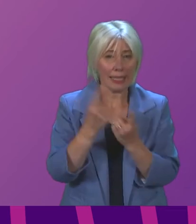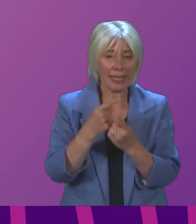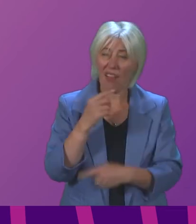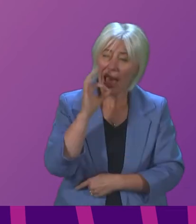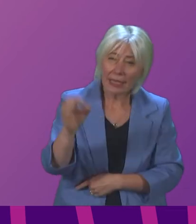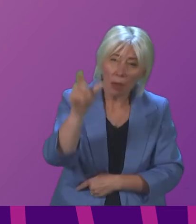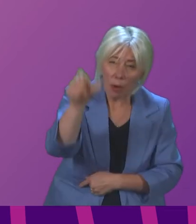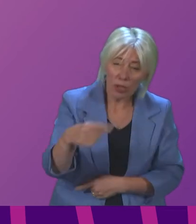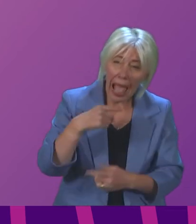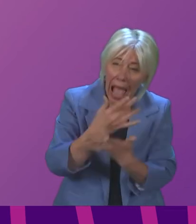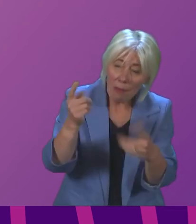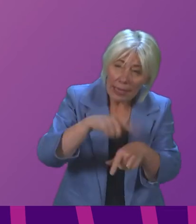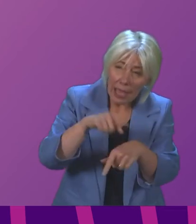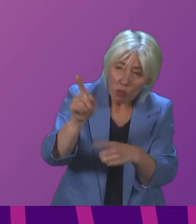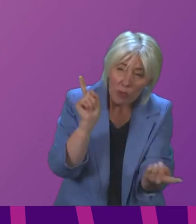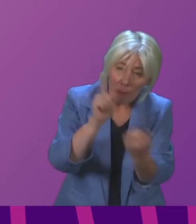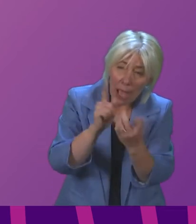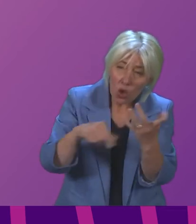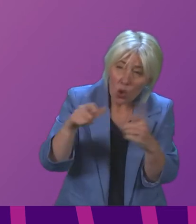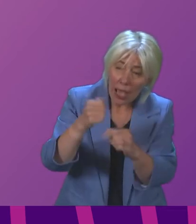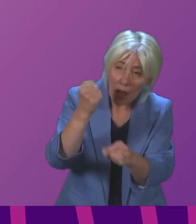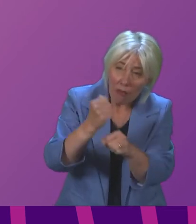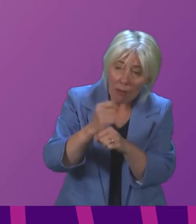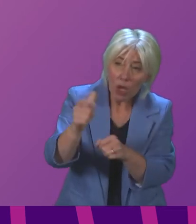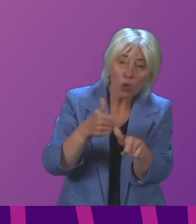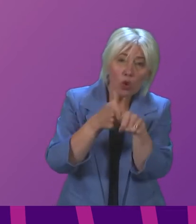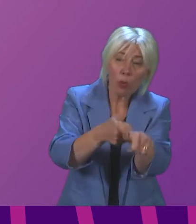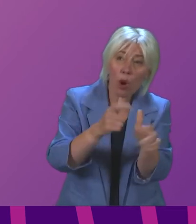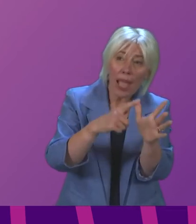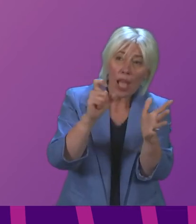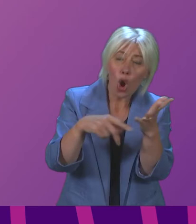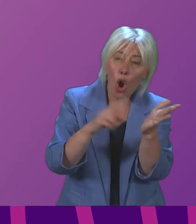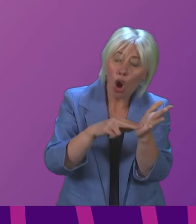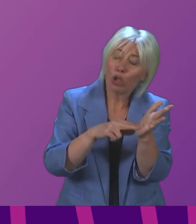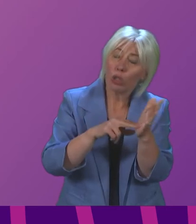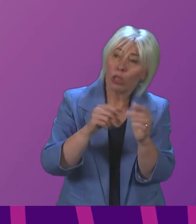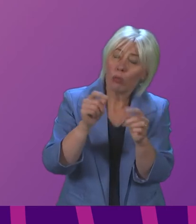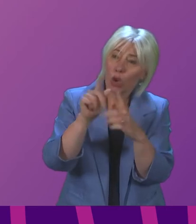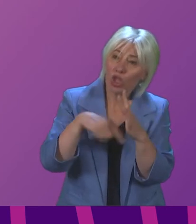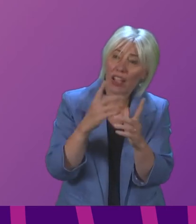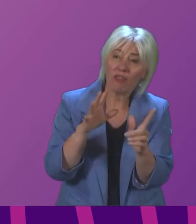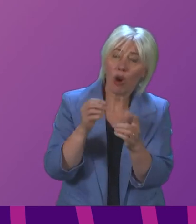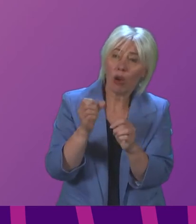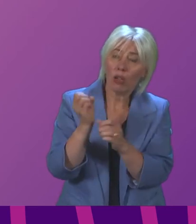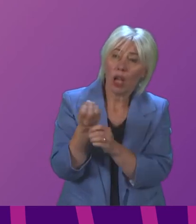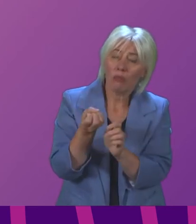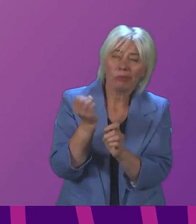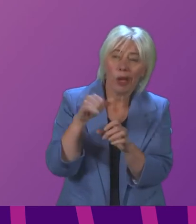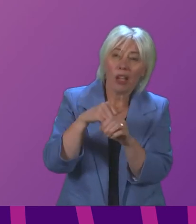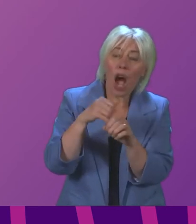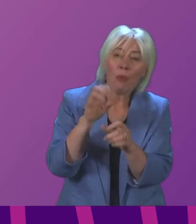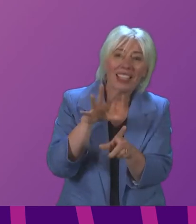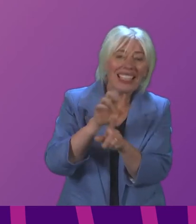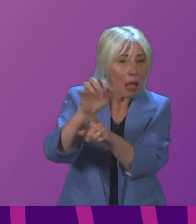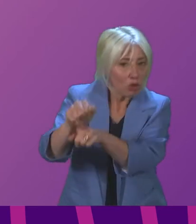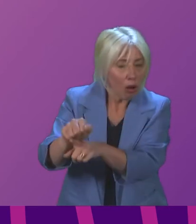times had he personally met the UK government in support of the ACORN project for carbon capture in Aberdeenshire he informed the chamber that he